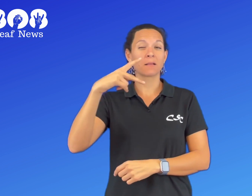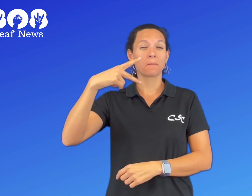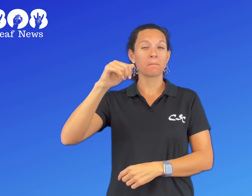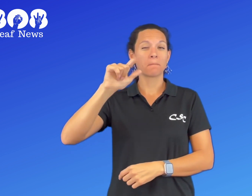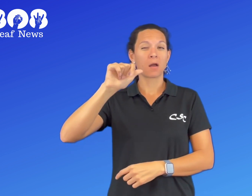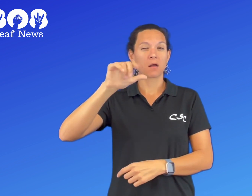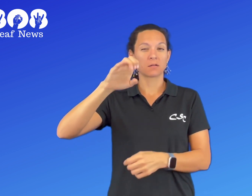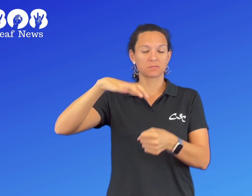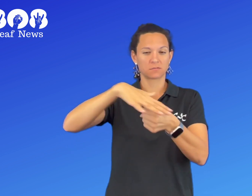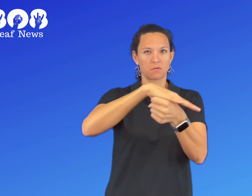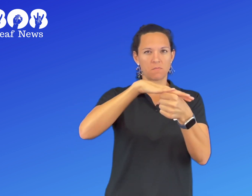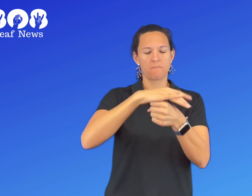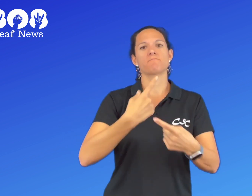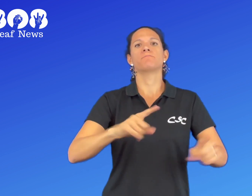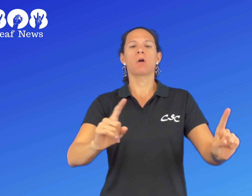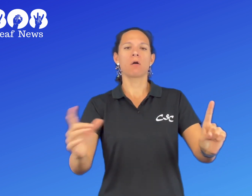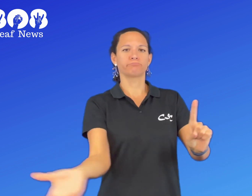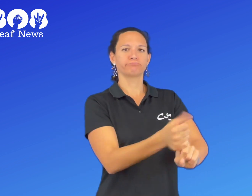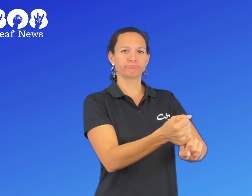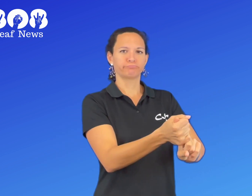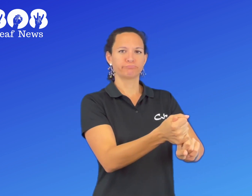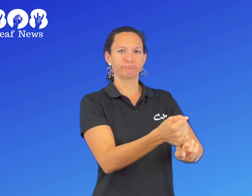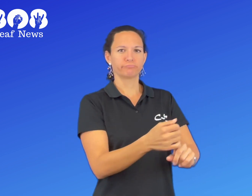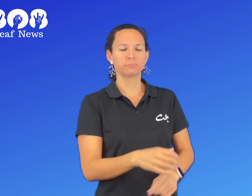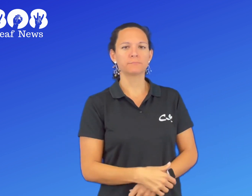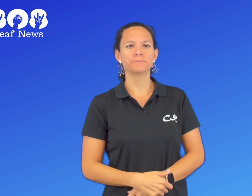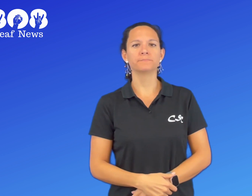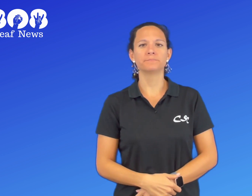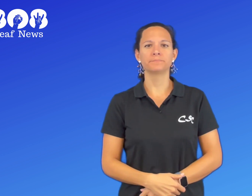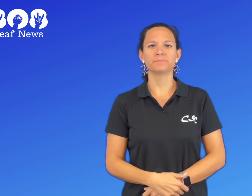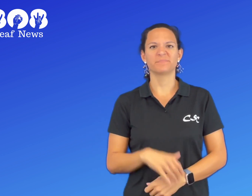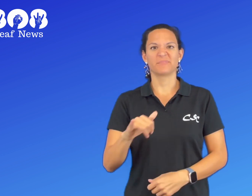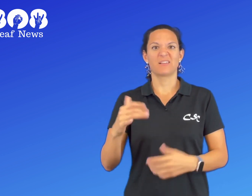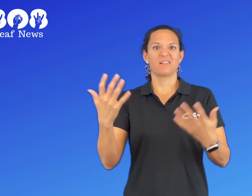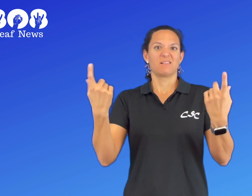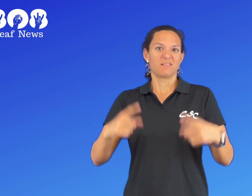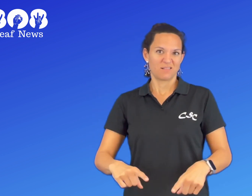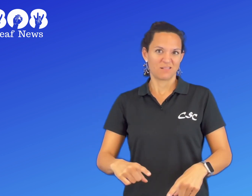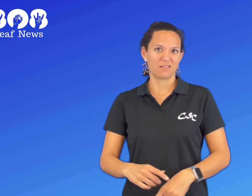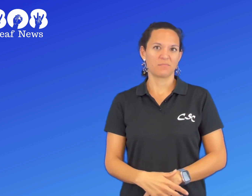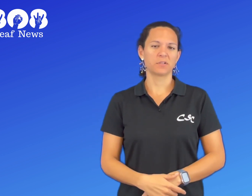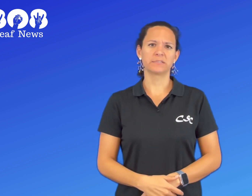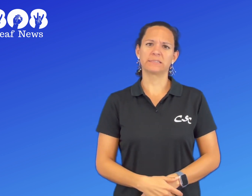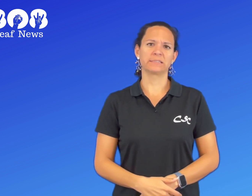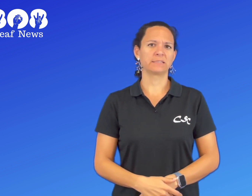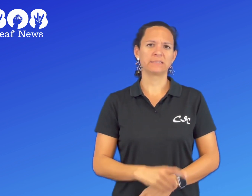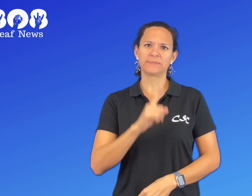arrested him in the Iolani Palace area. This